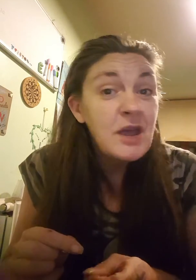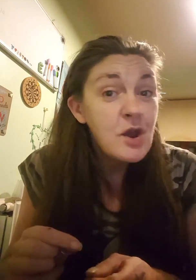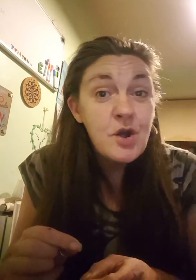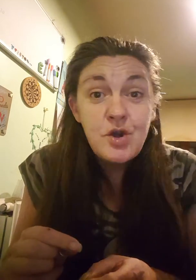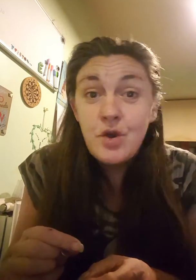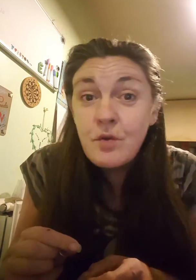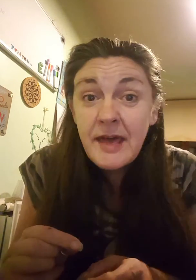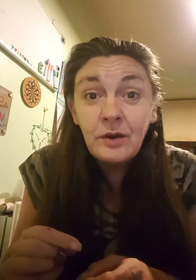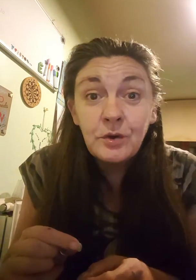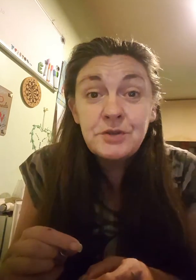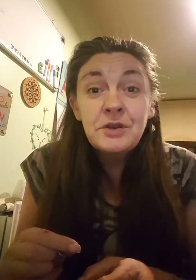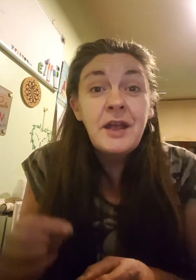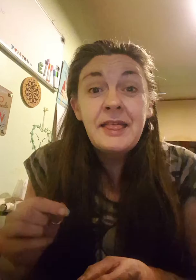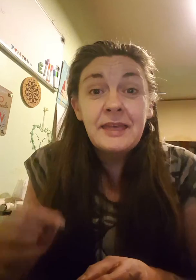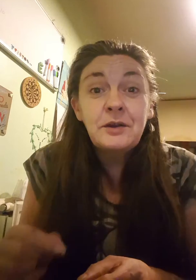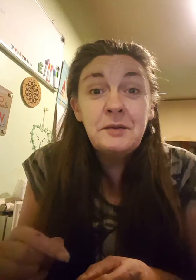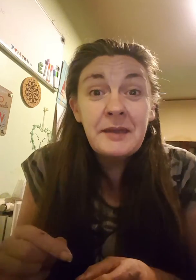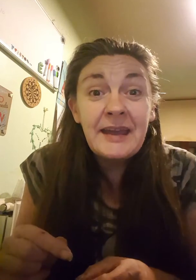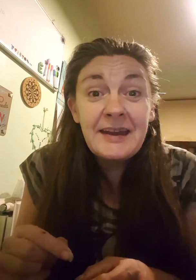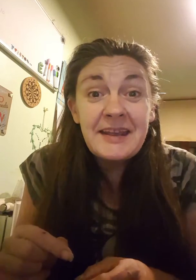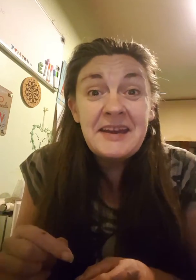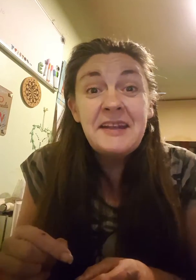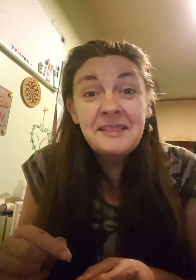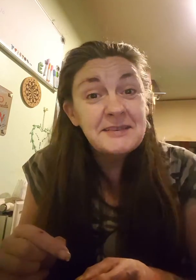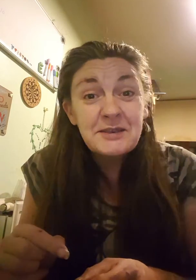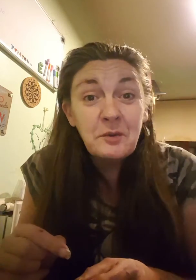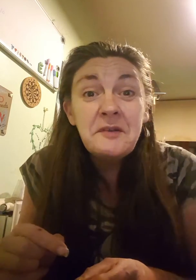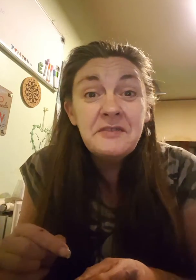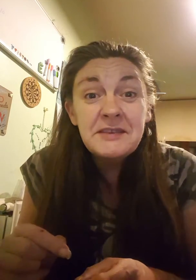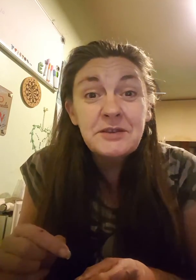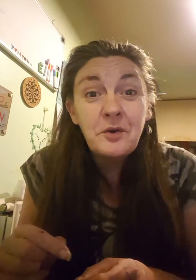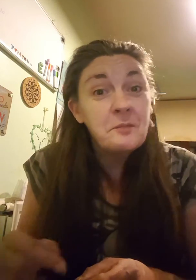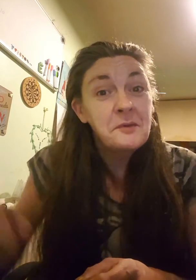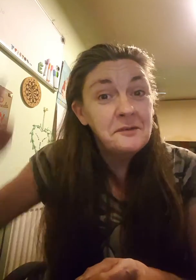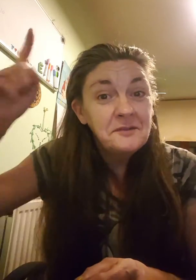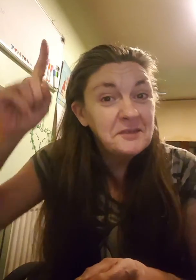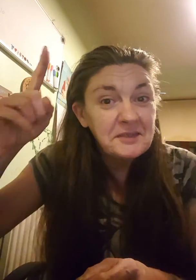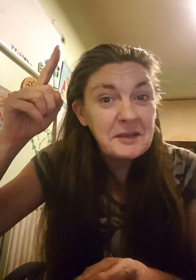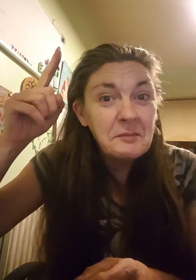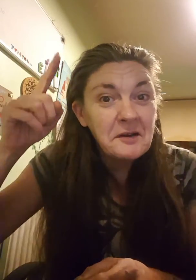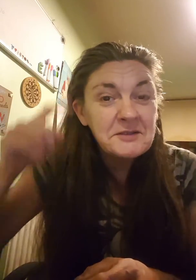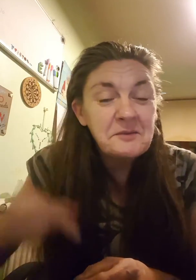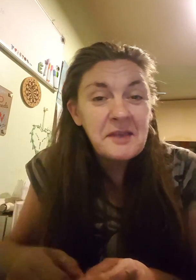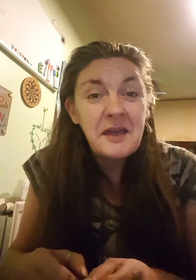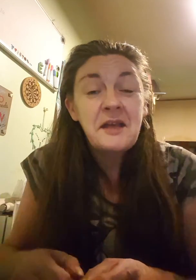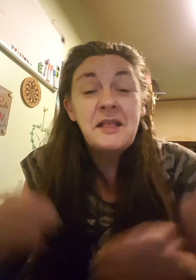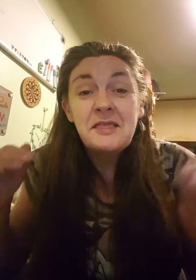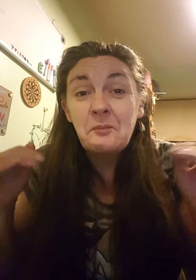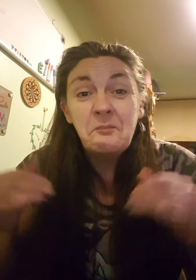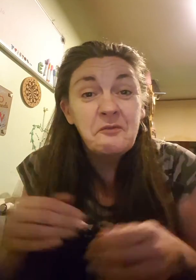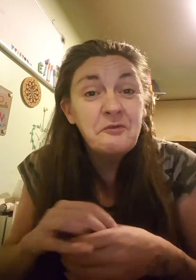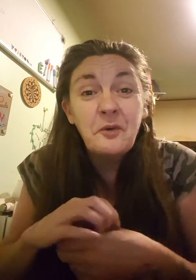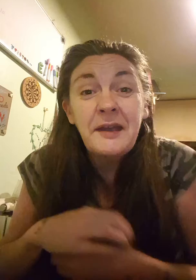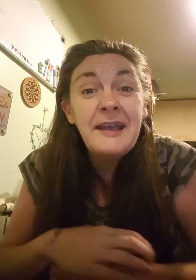No, they're not. They're going to be getting the scum of the scum. And them guys up there, the fucking